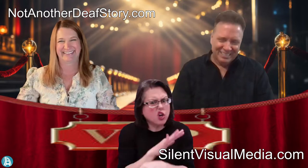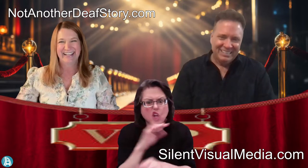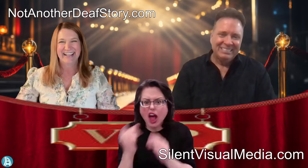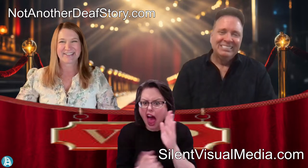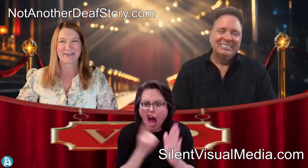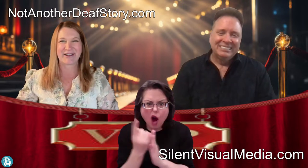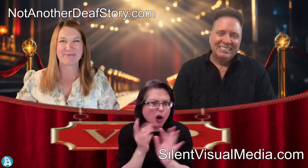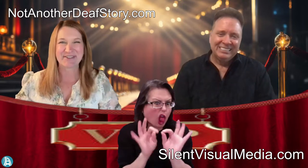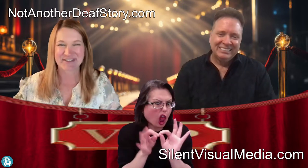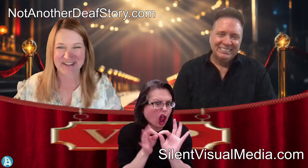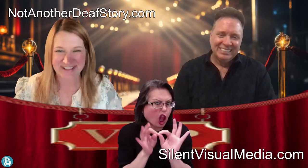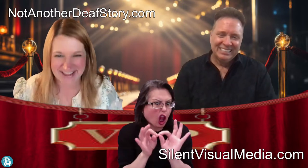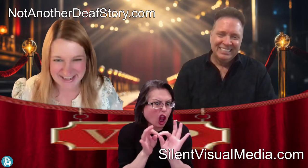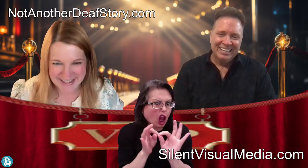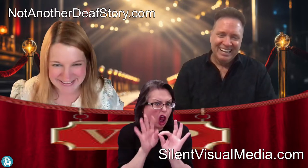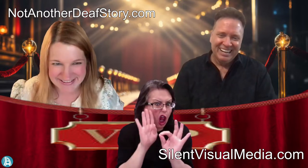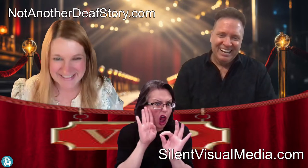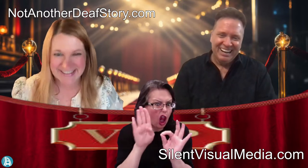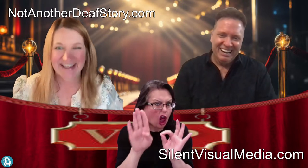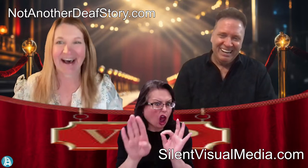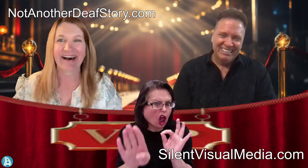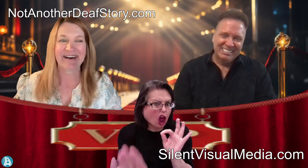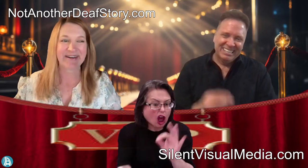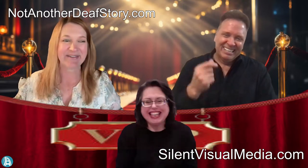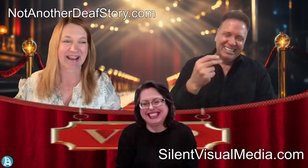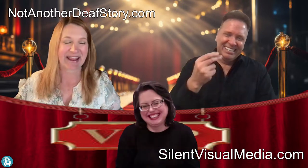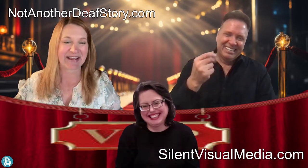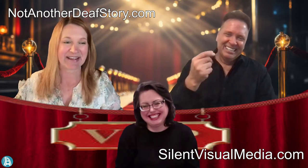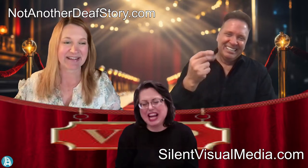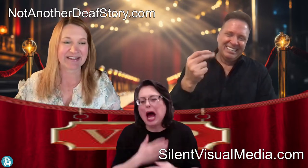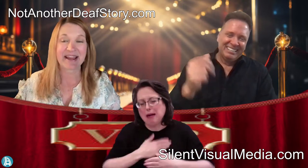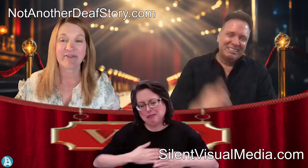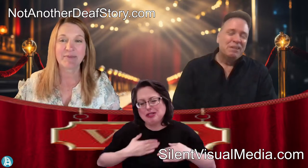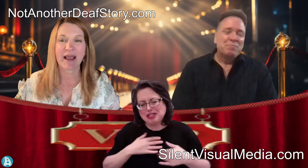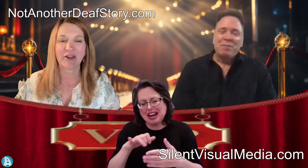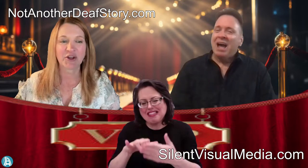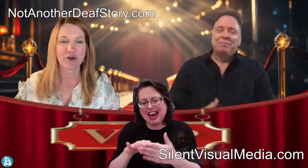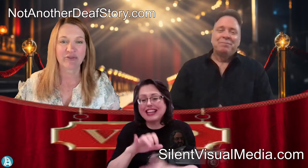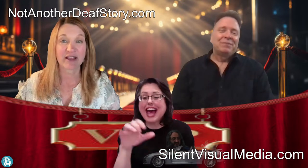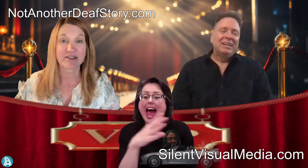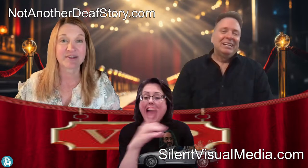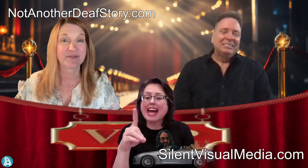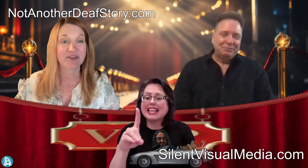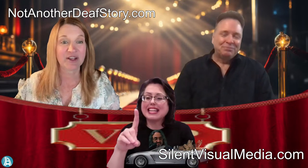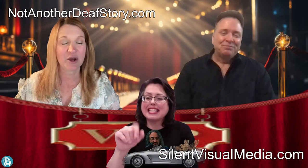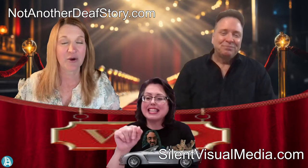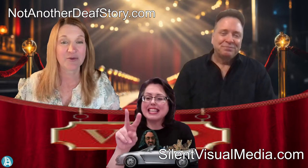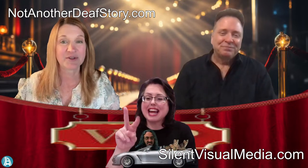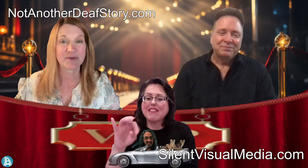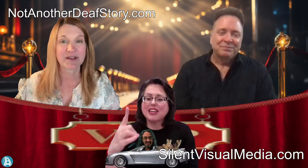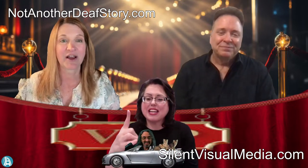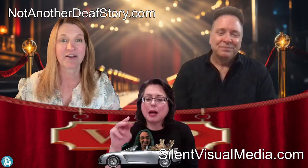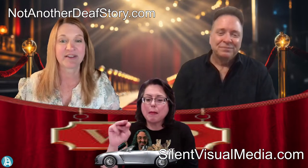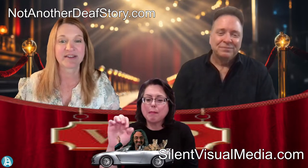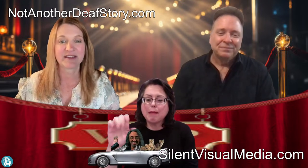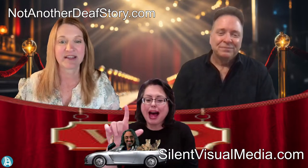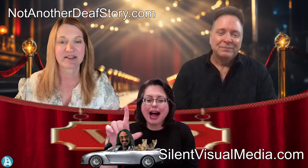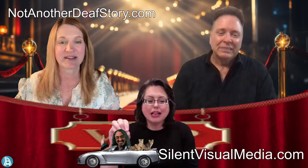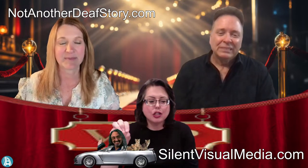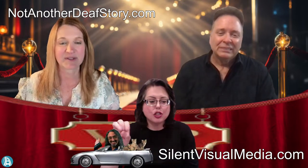So I appreciate that. And David Maldow of Let's Do Video, who's doing all these neat tips